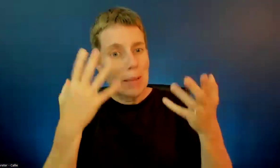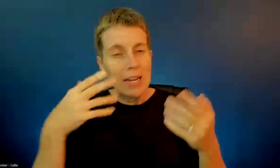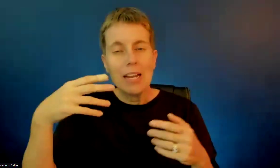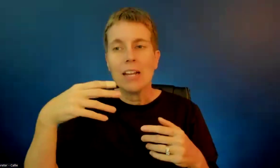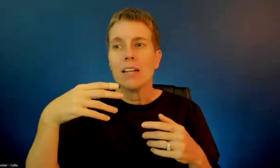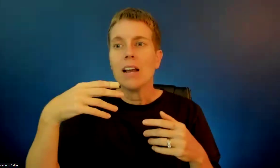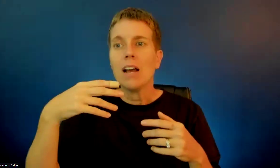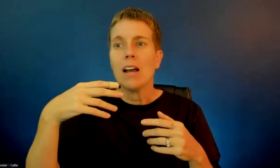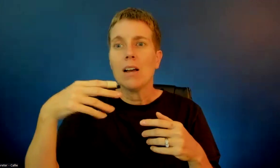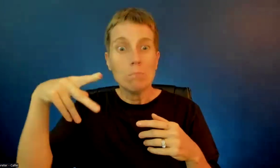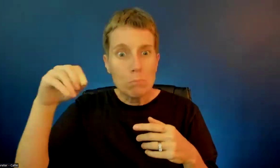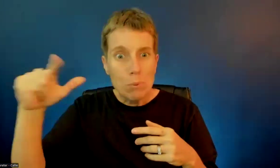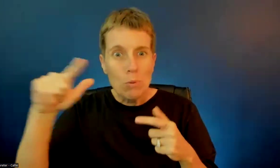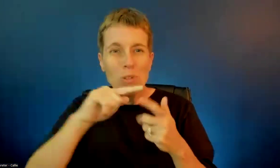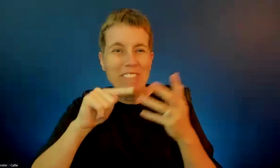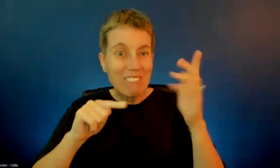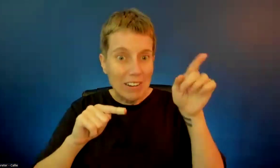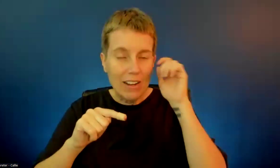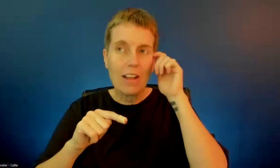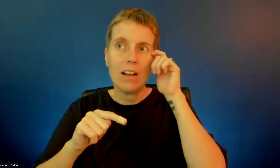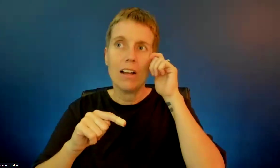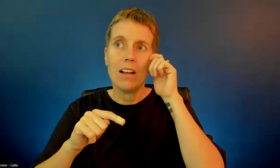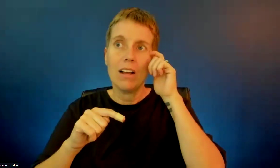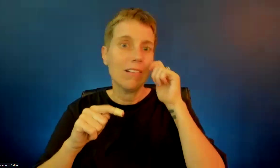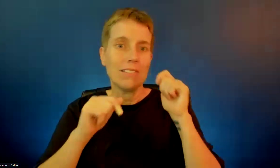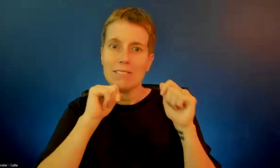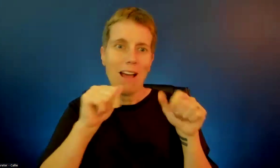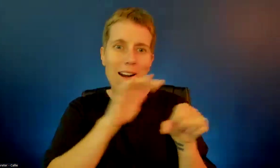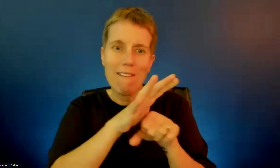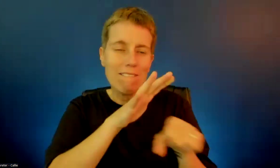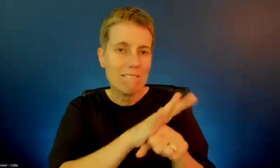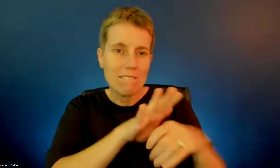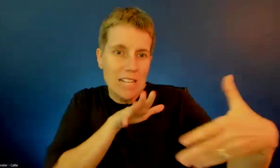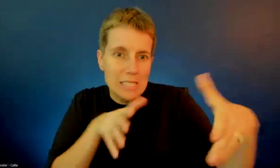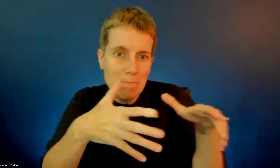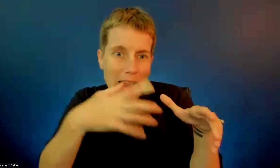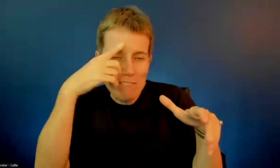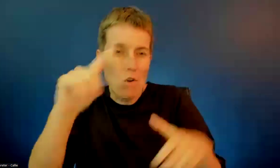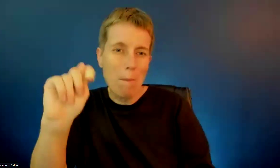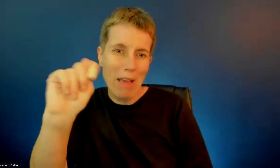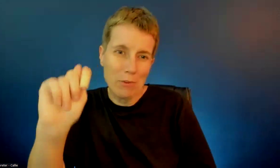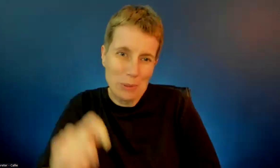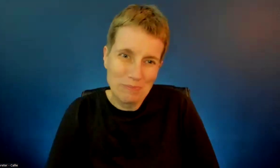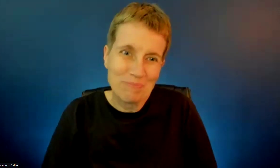somebody says they'll accommodate a wheelchair, but they will as long as you don't have to get out of it.